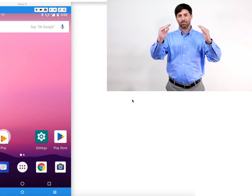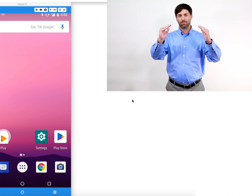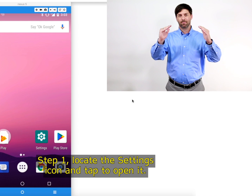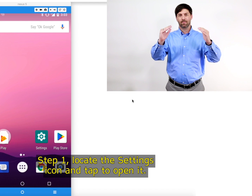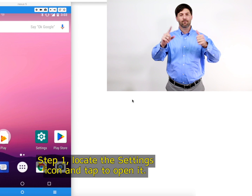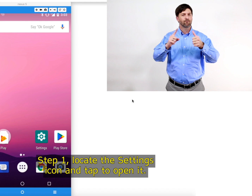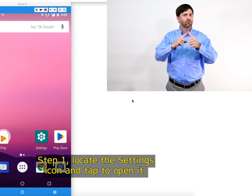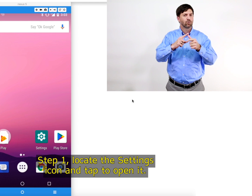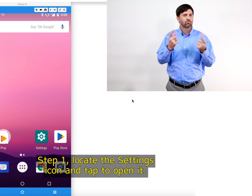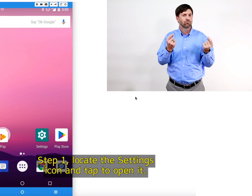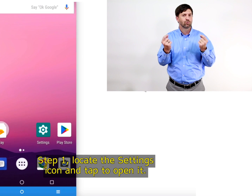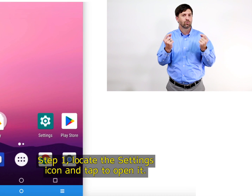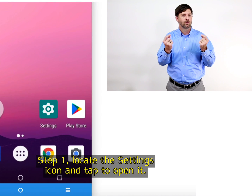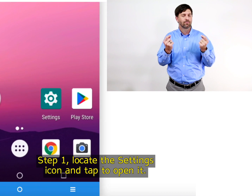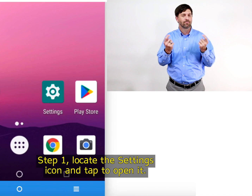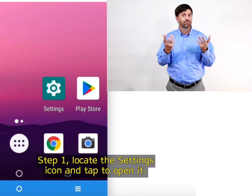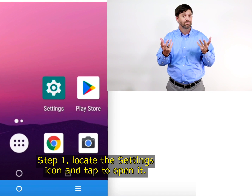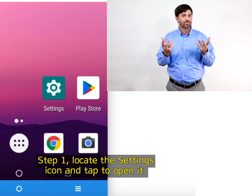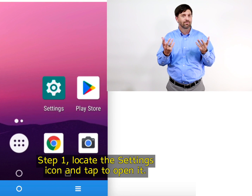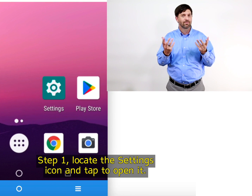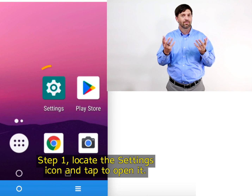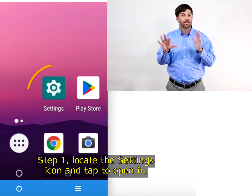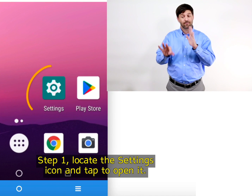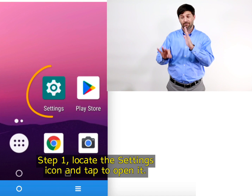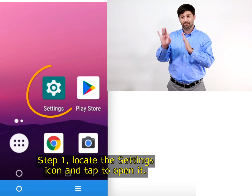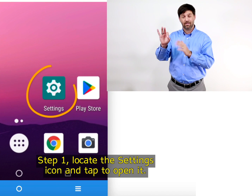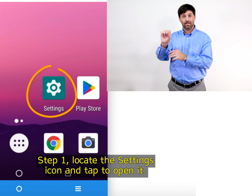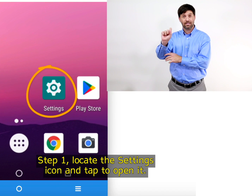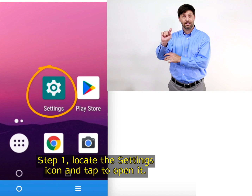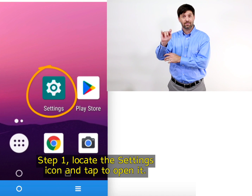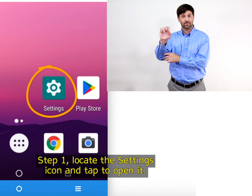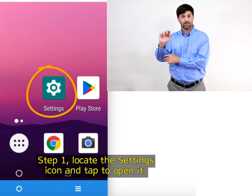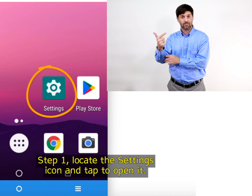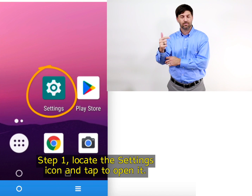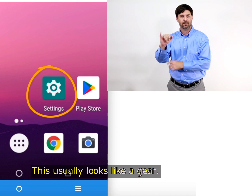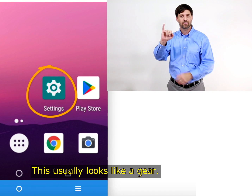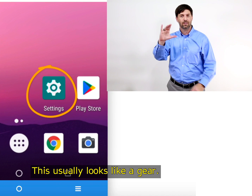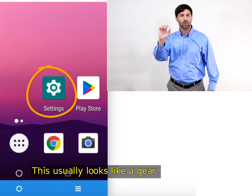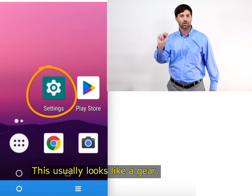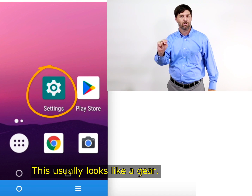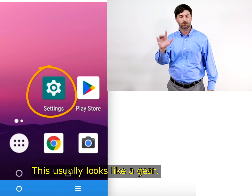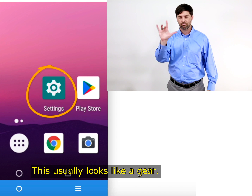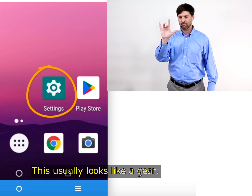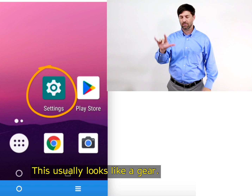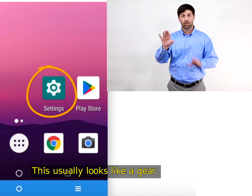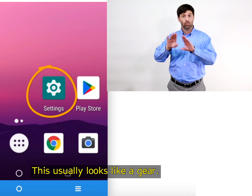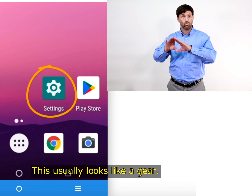Step 1. Locate the settings icon and tap to open it. This usually looks like a gear.